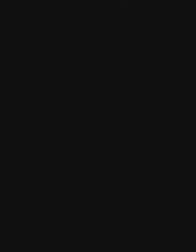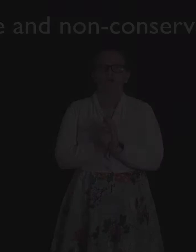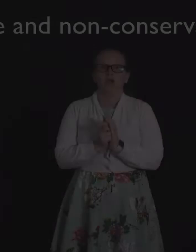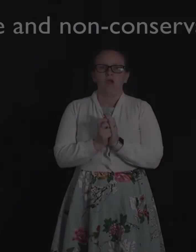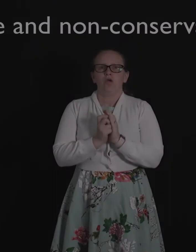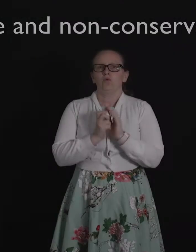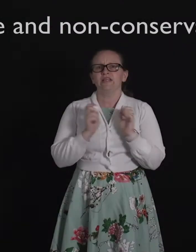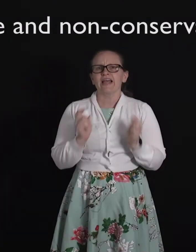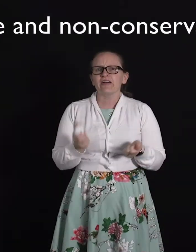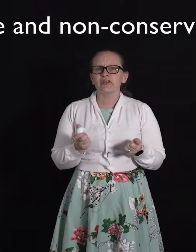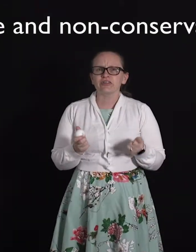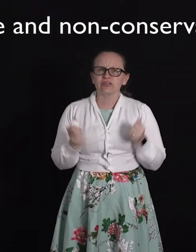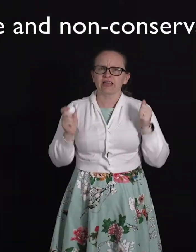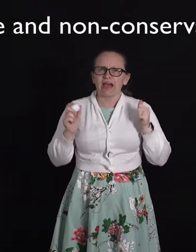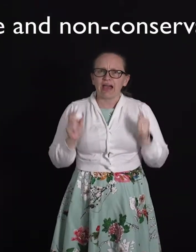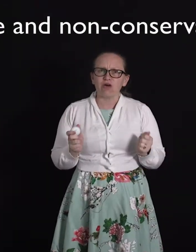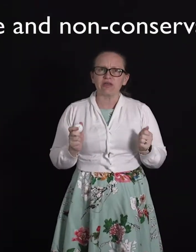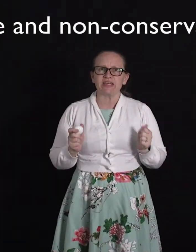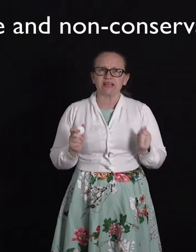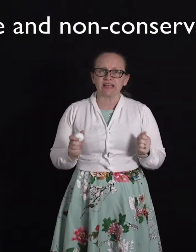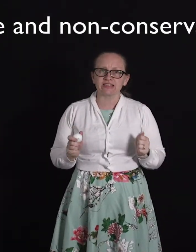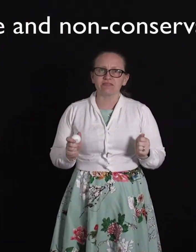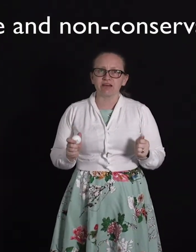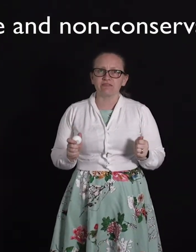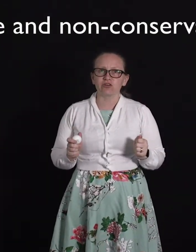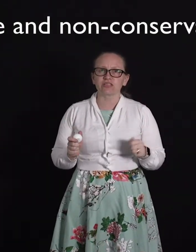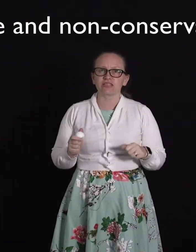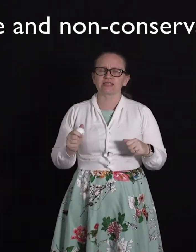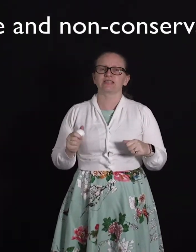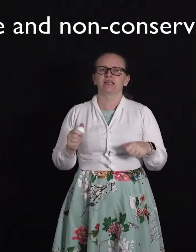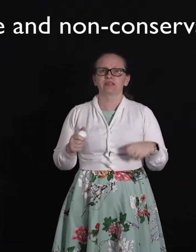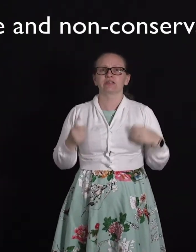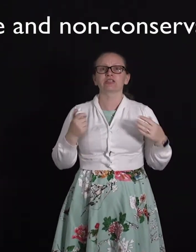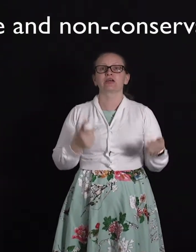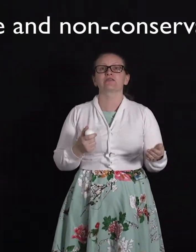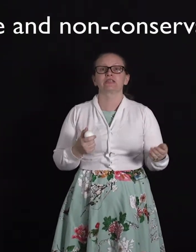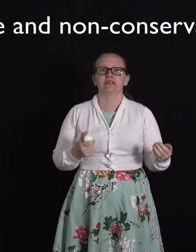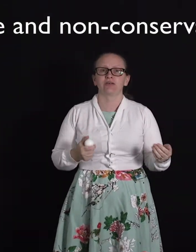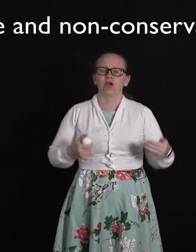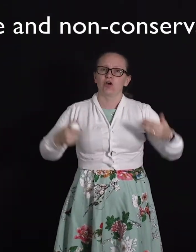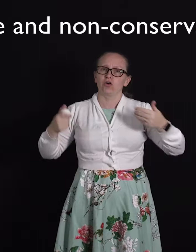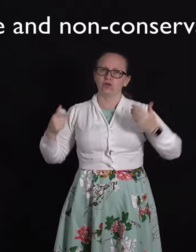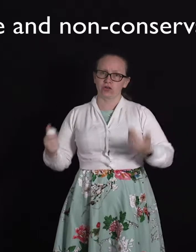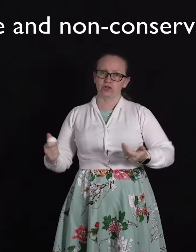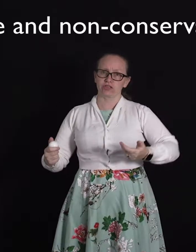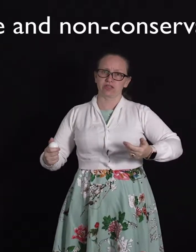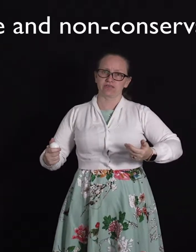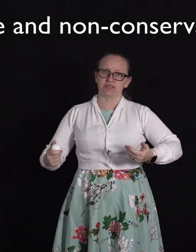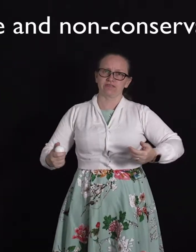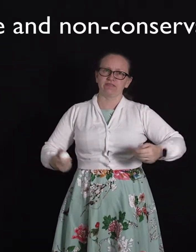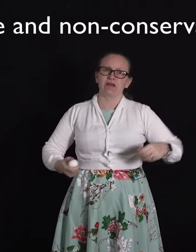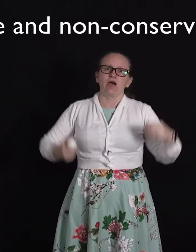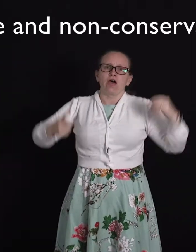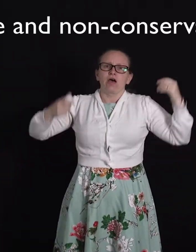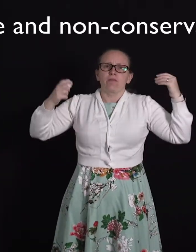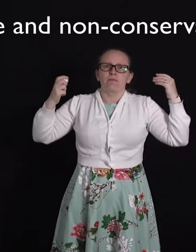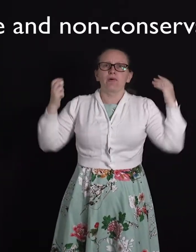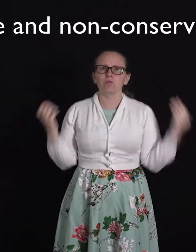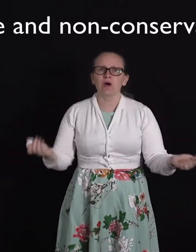We're now going to look at how we can classify forces as either conservative or non-conservative. But why